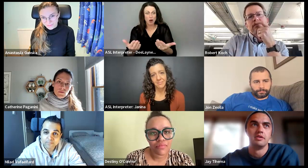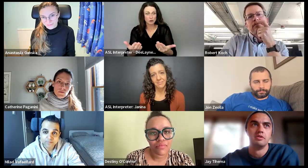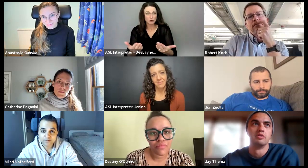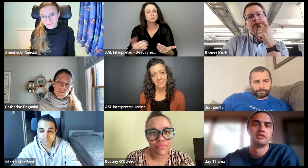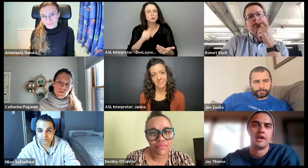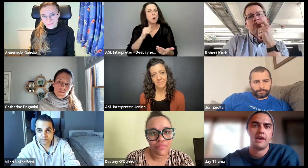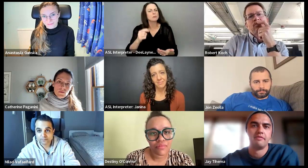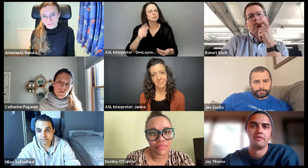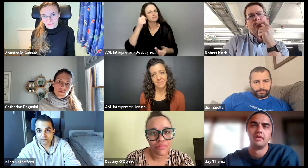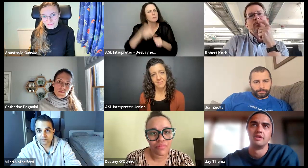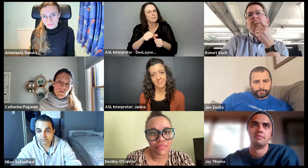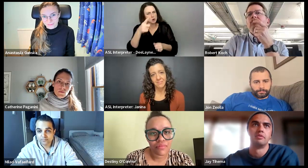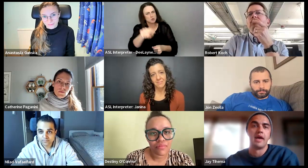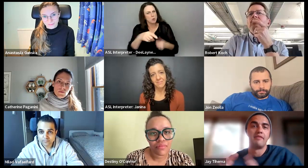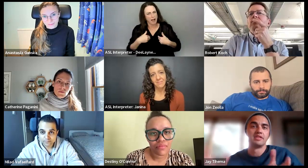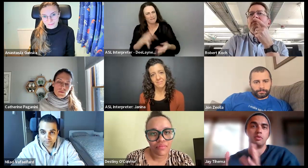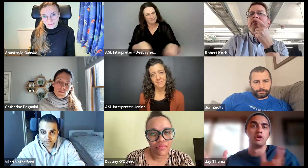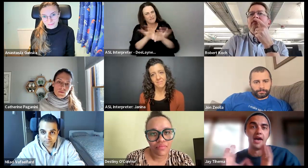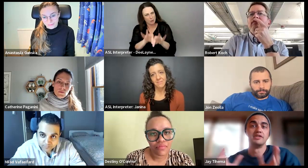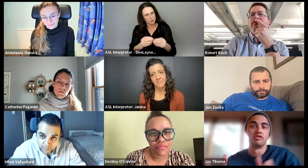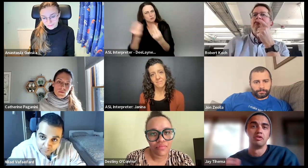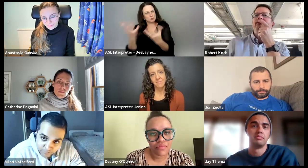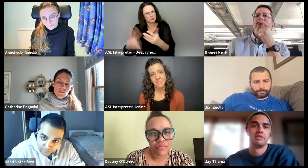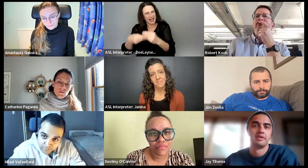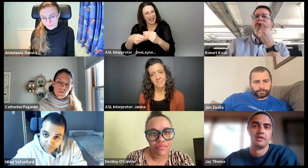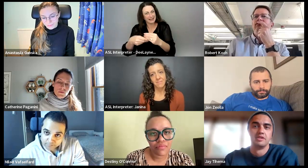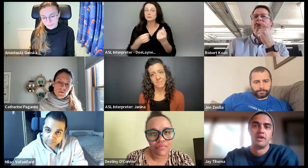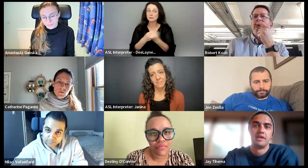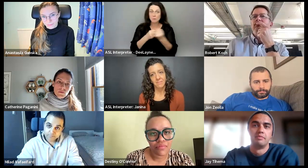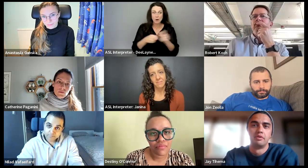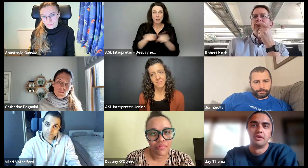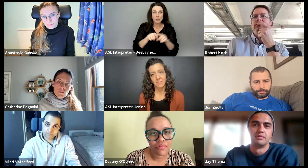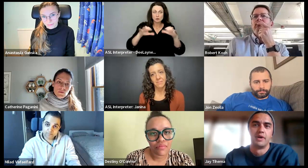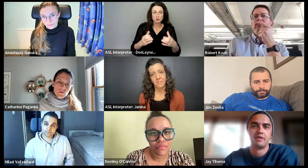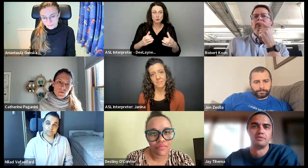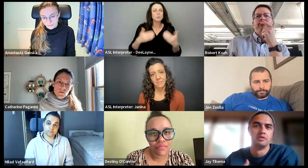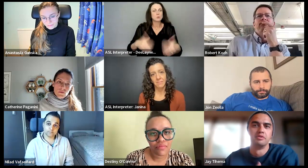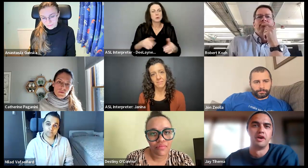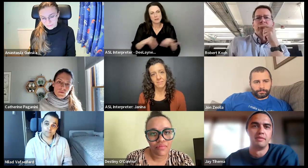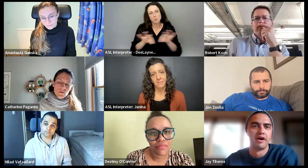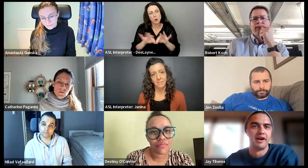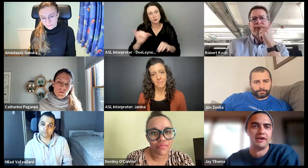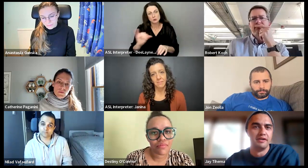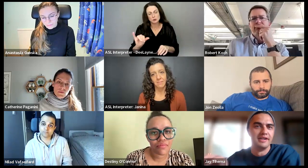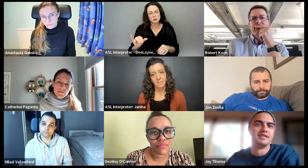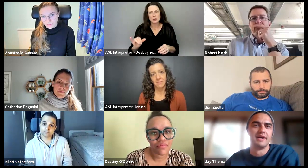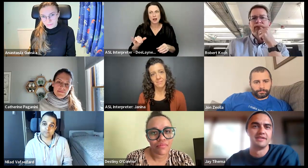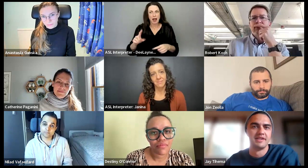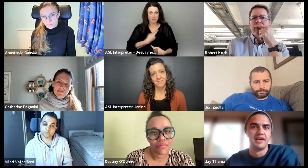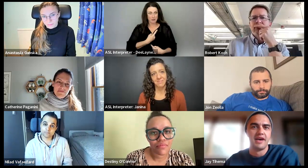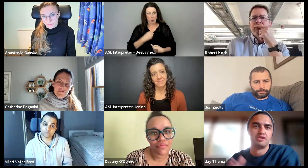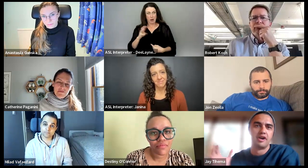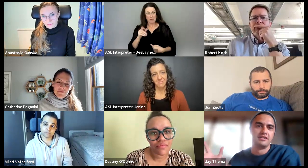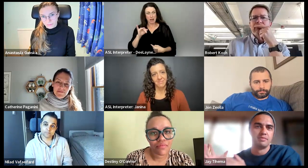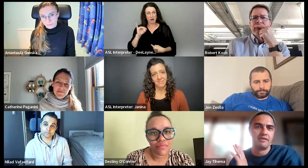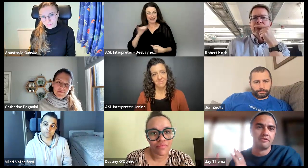you also have the support, having the support as a group is really important as well. I'm still with the only Maori I know in this space